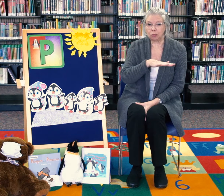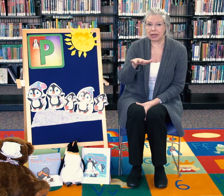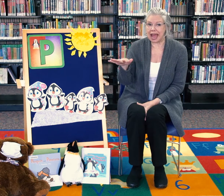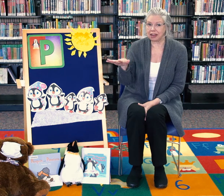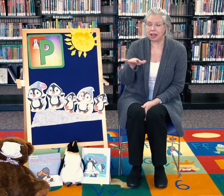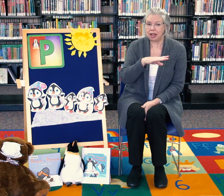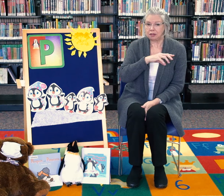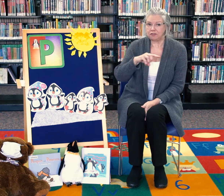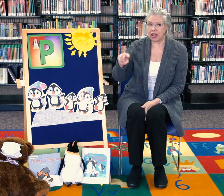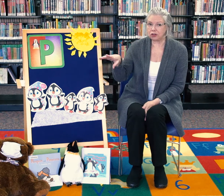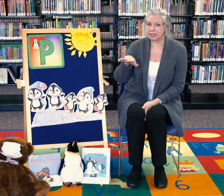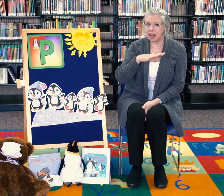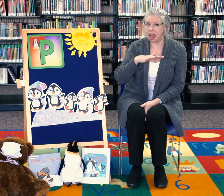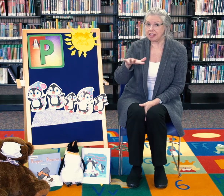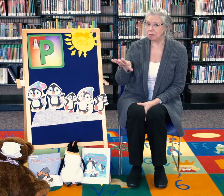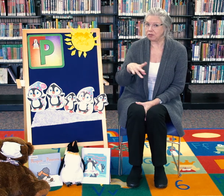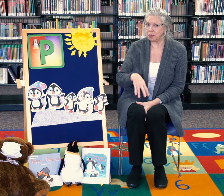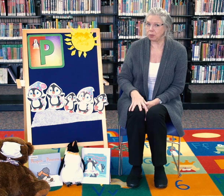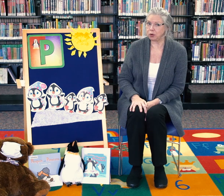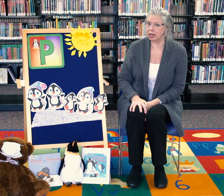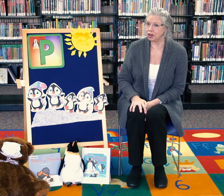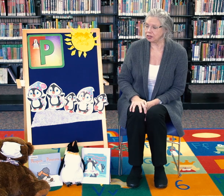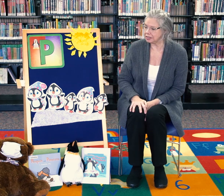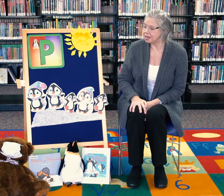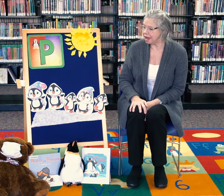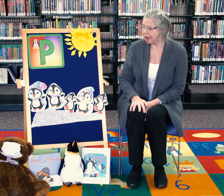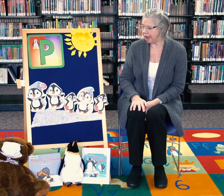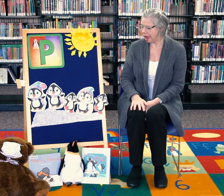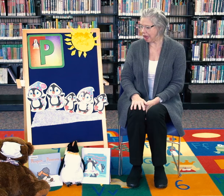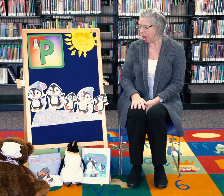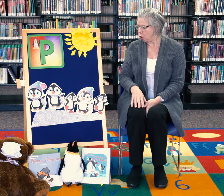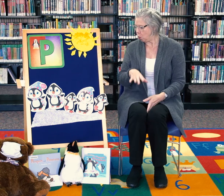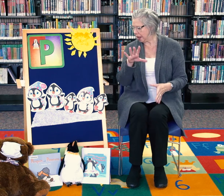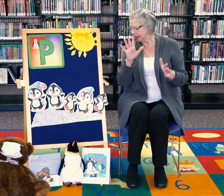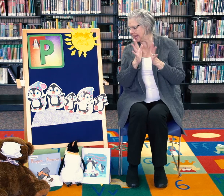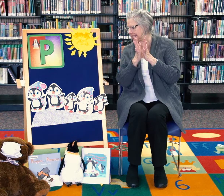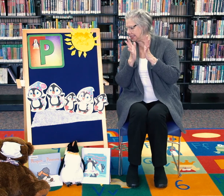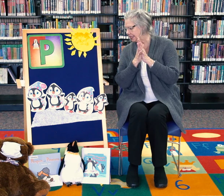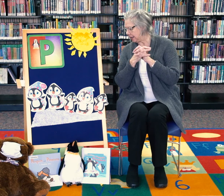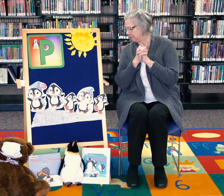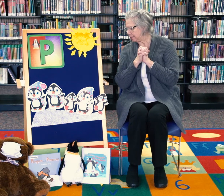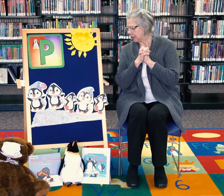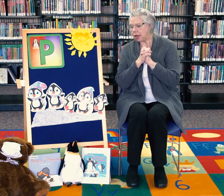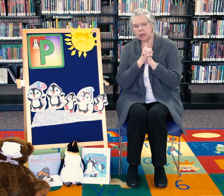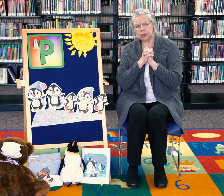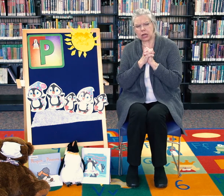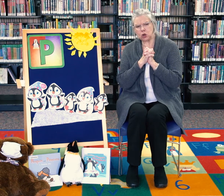black feathers hide them from their predators. Yeah. Well, let's see. Can you